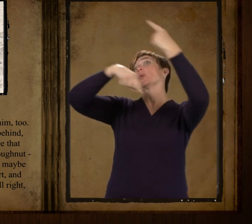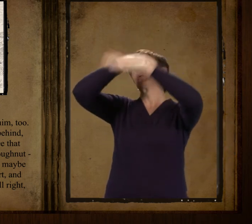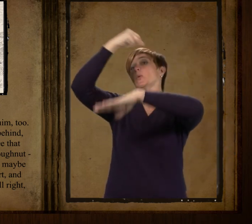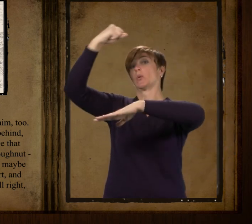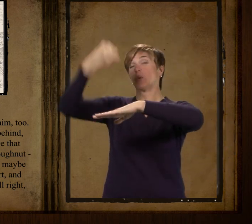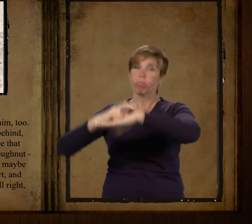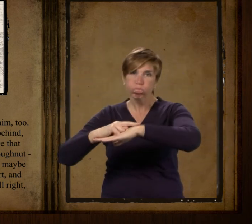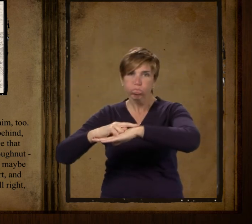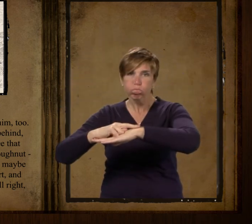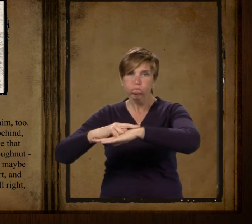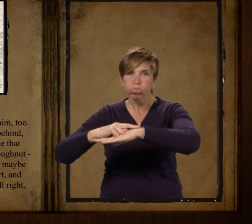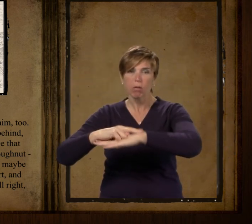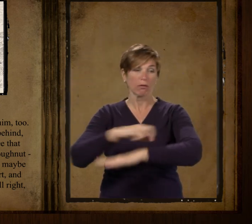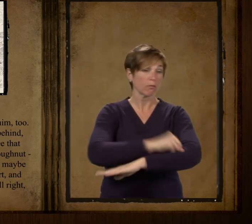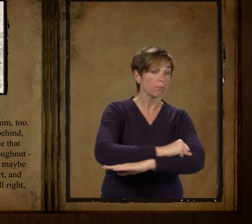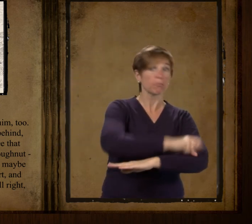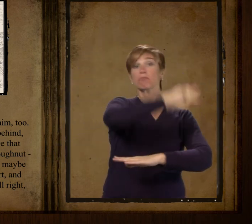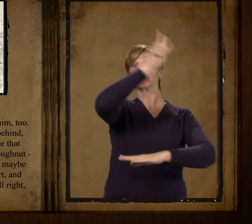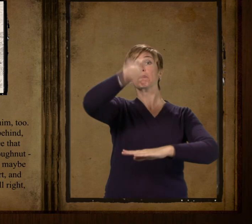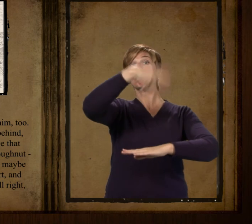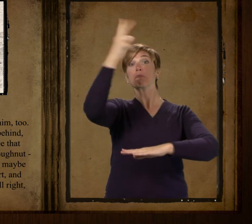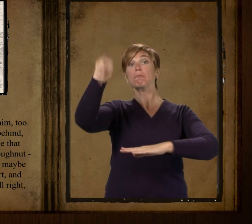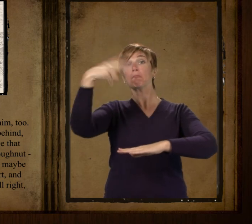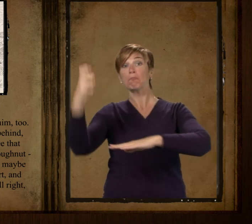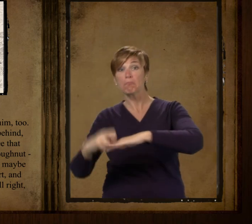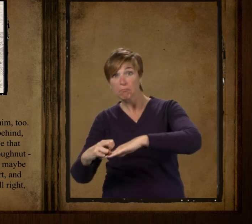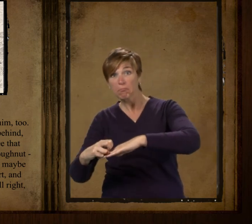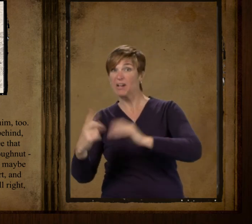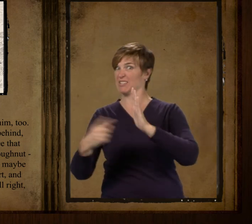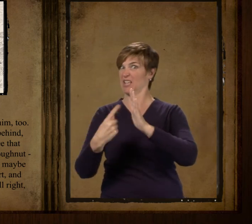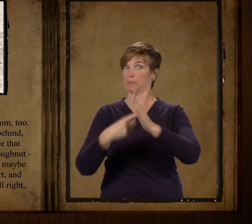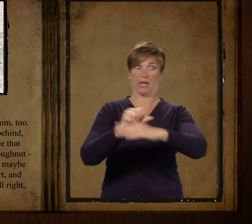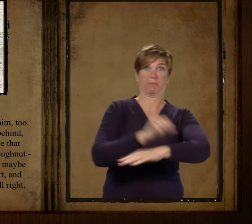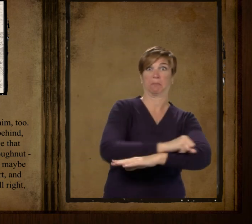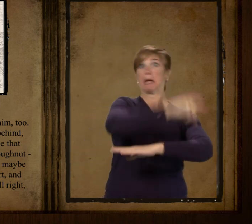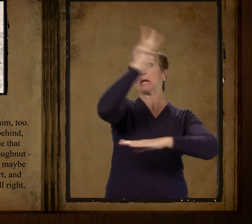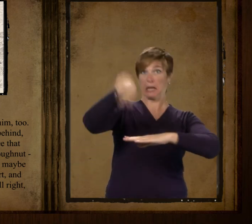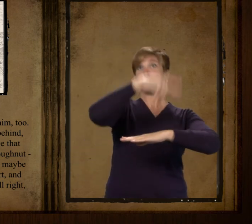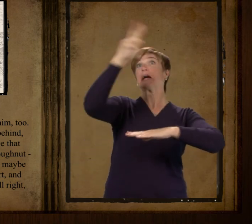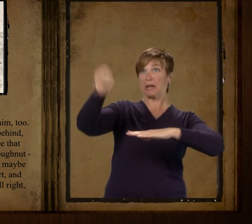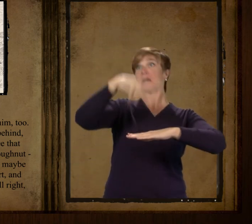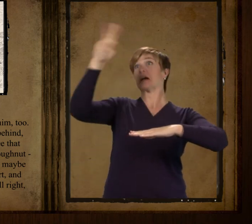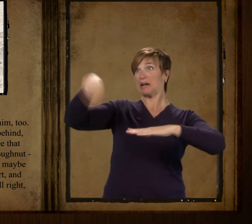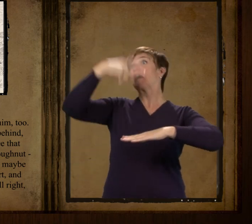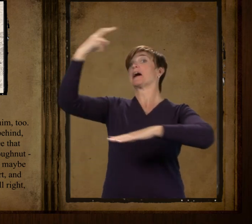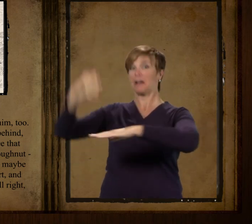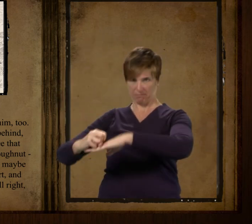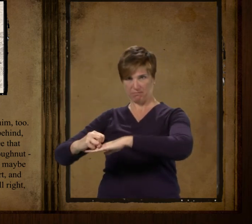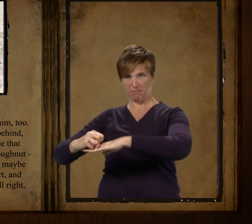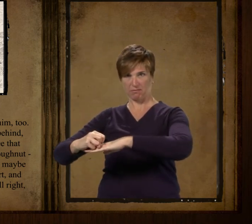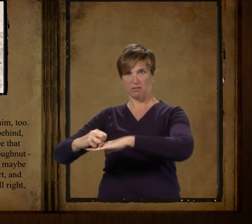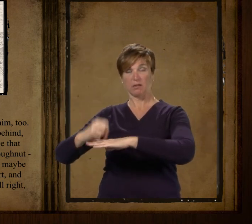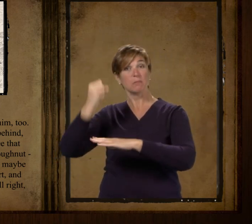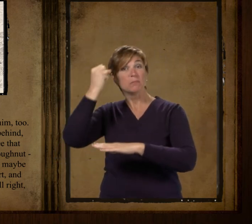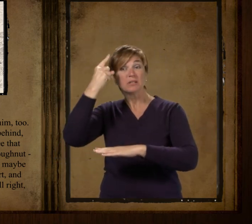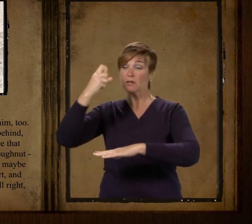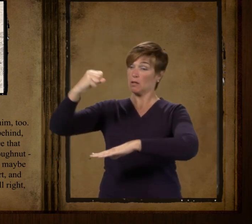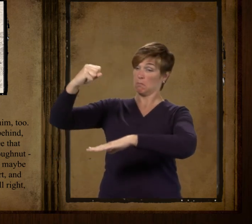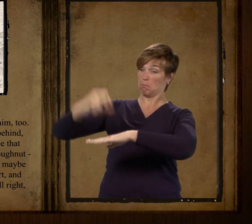you'd see that frog whirling in the air like a donut see him turn one Somerset or maybe a couple